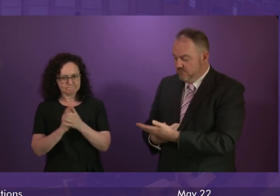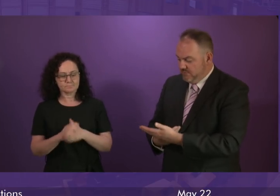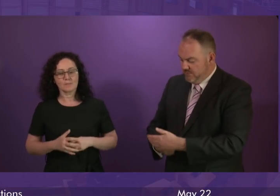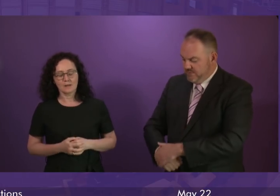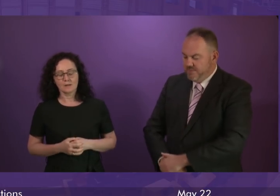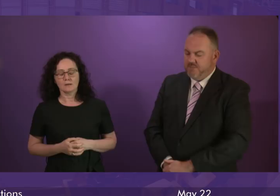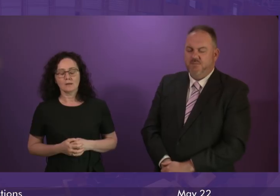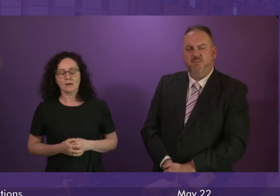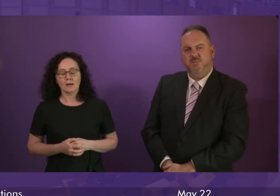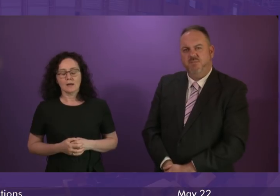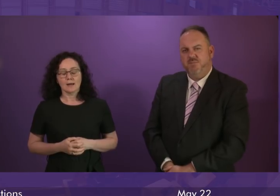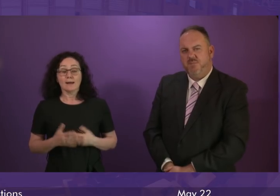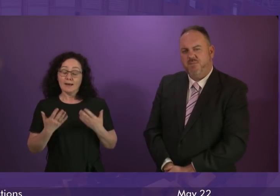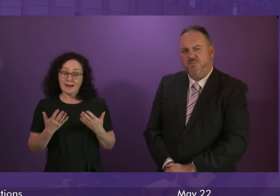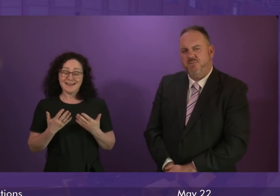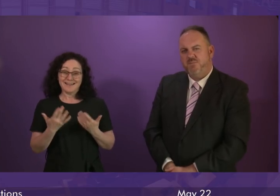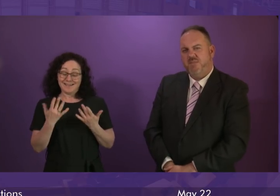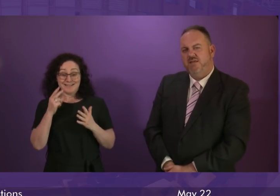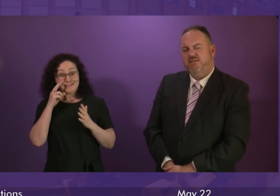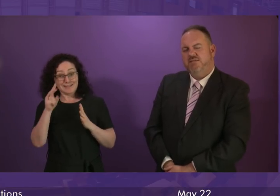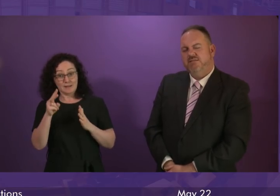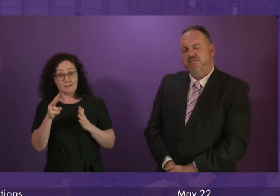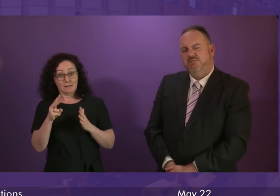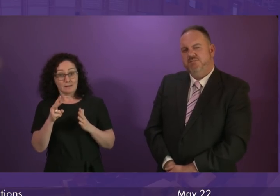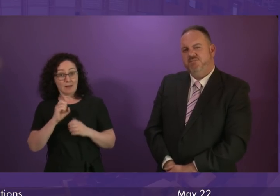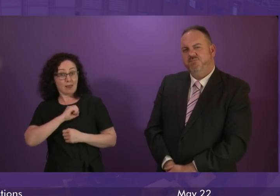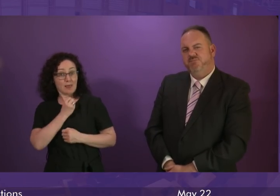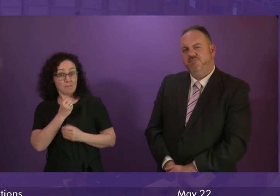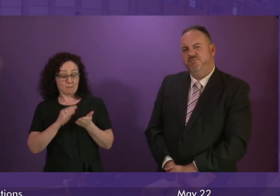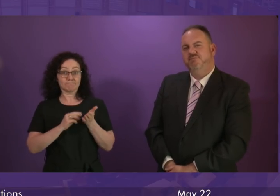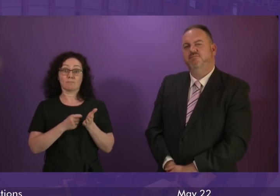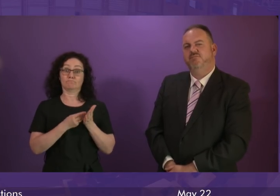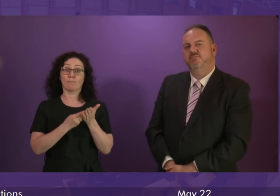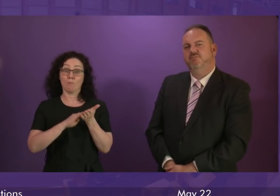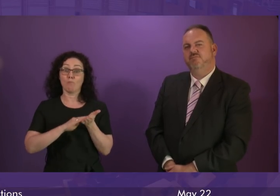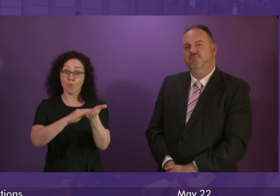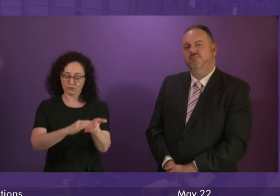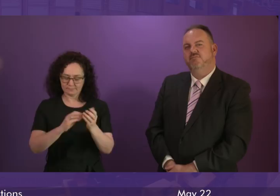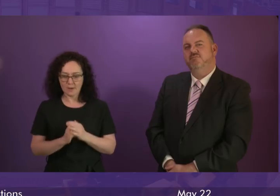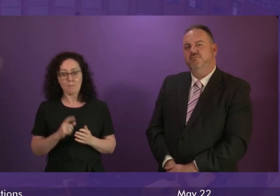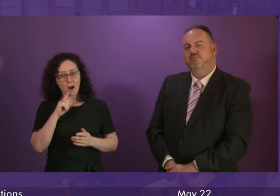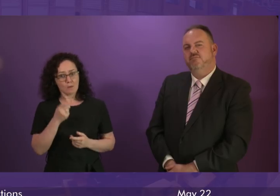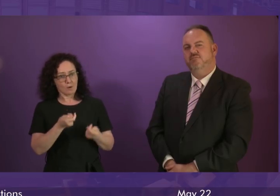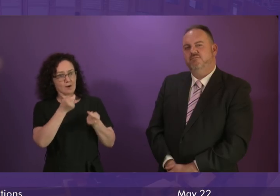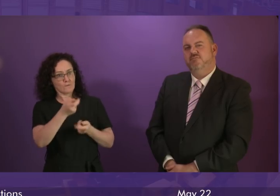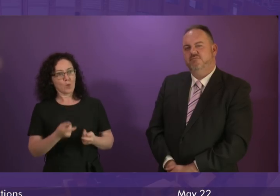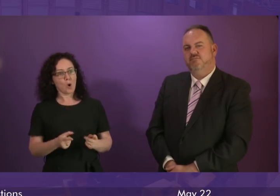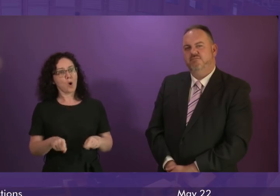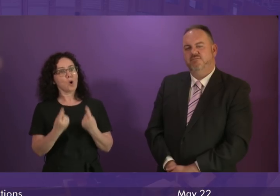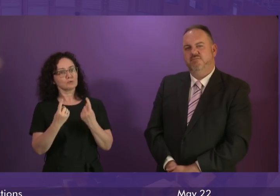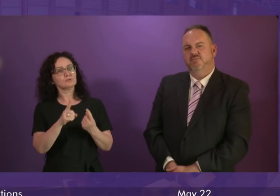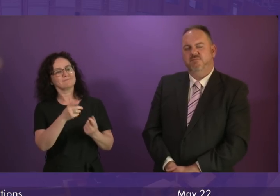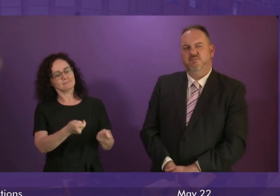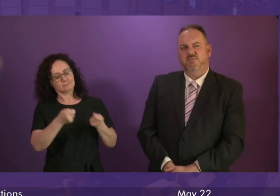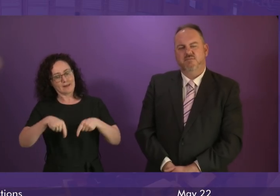I obviously haven't seen the Labour motion, but let me make an open offer to Richard Leonard today if he wants to talk to the Scottish Government